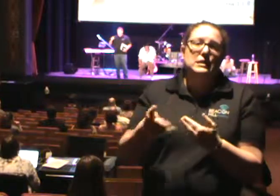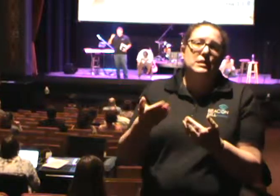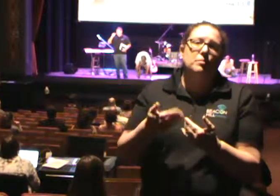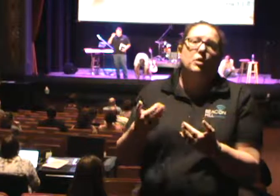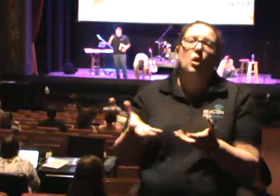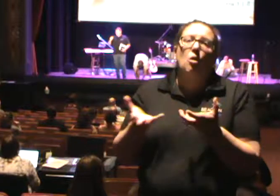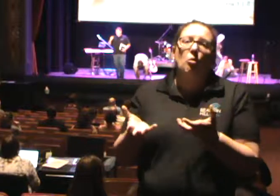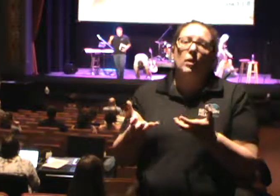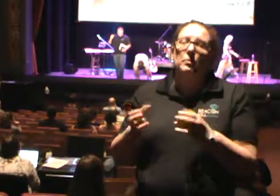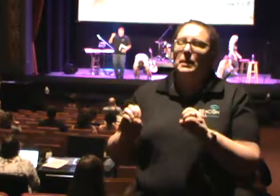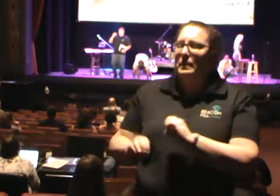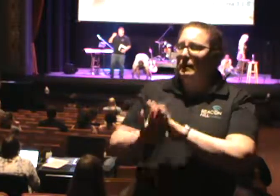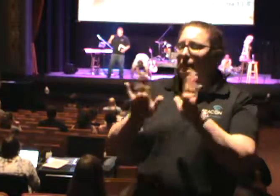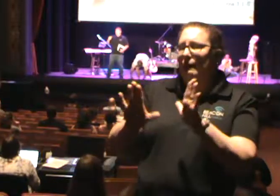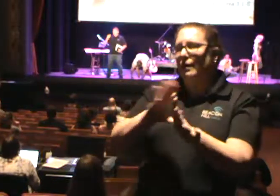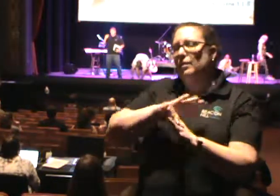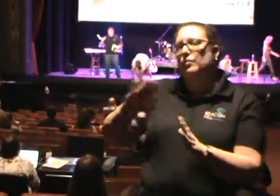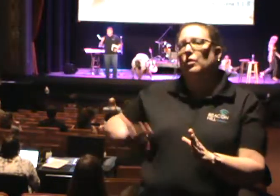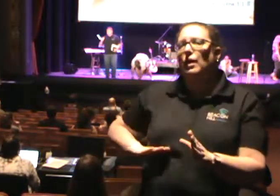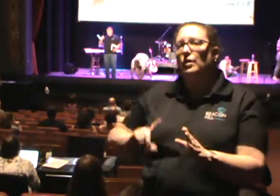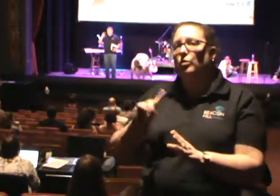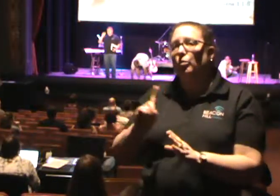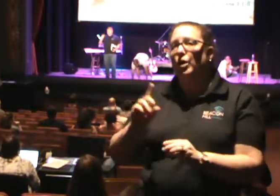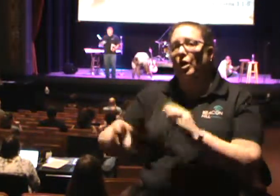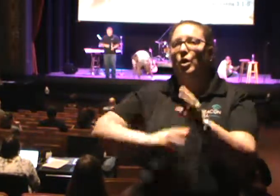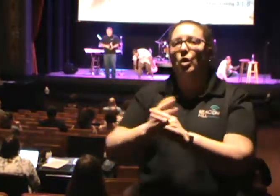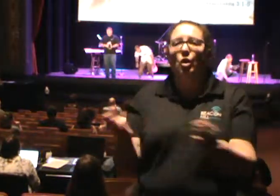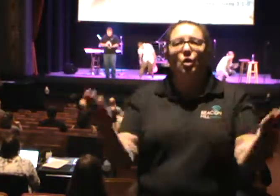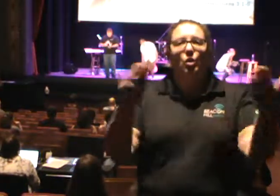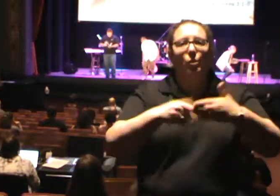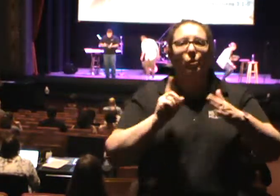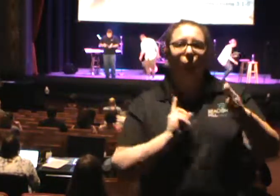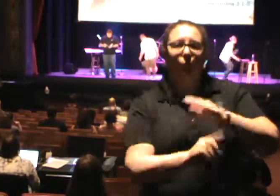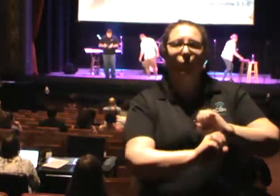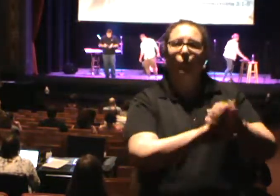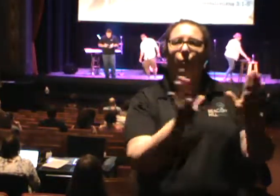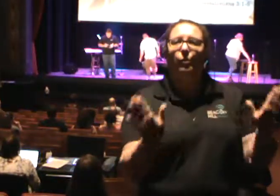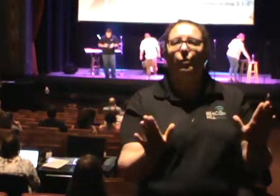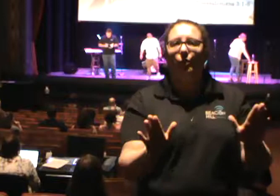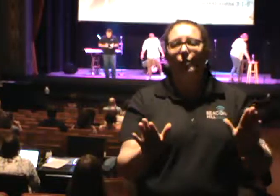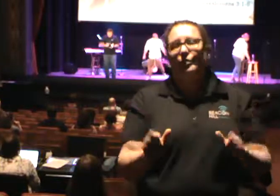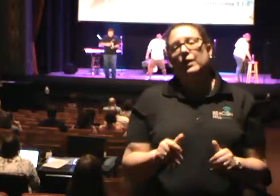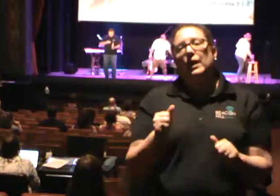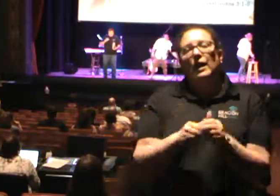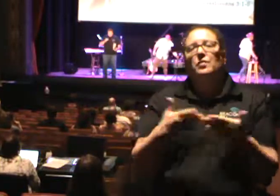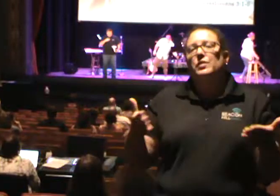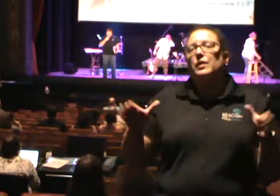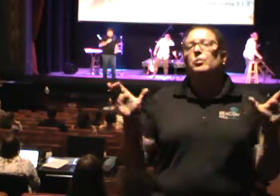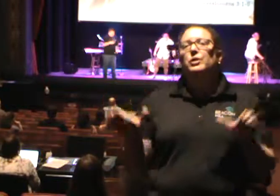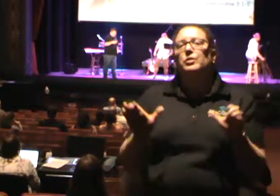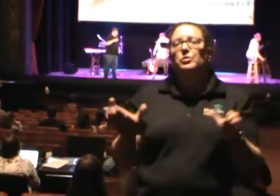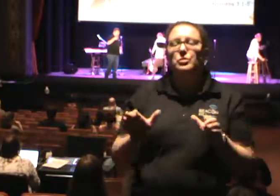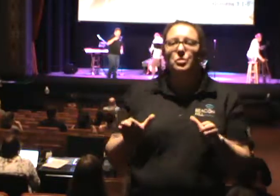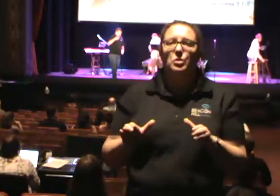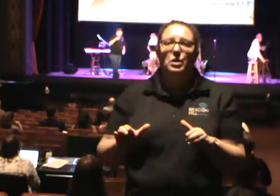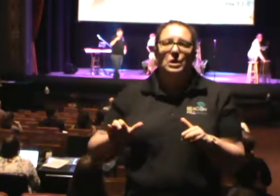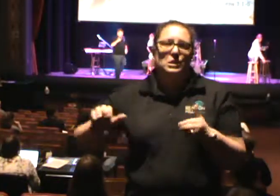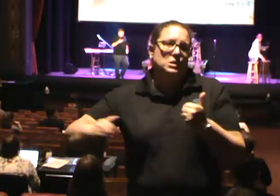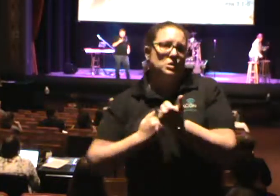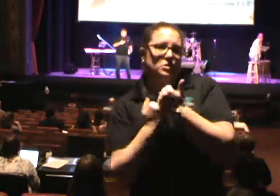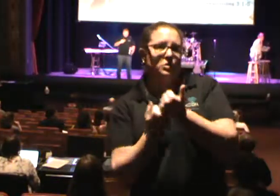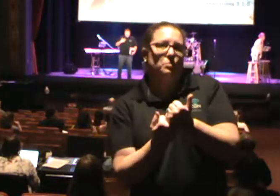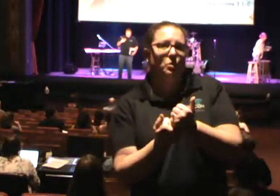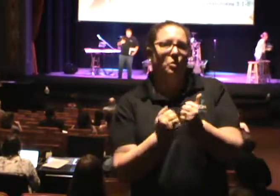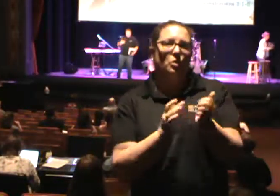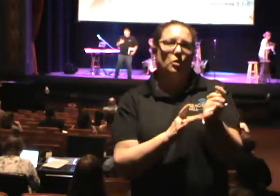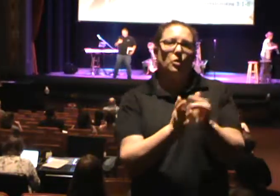we do is designed to equip the saints to do the work of the ministry. As a matter of fact, everything that we do is designed to get